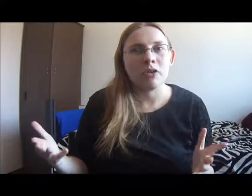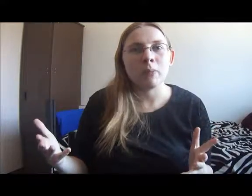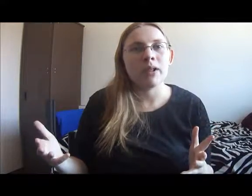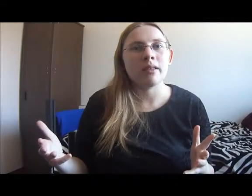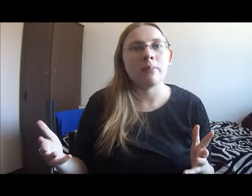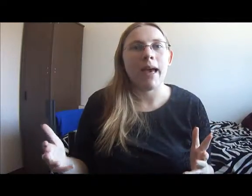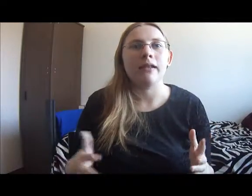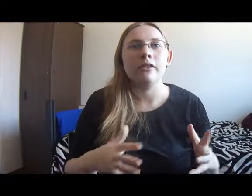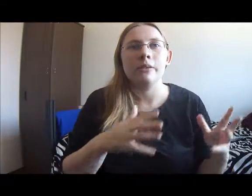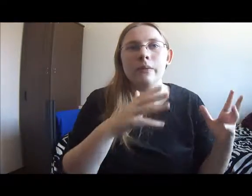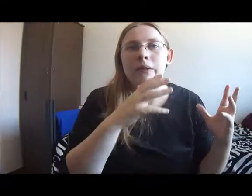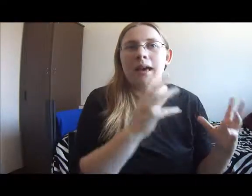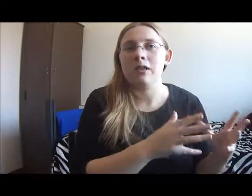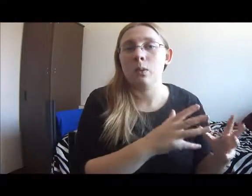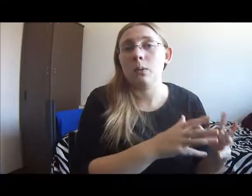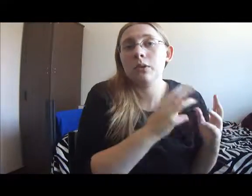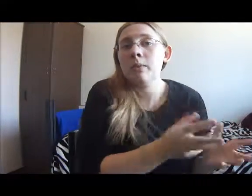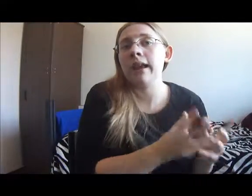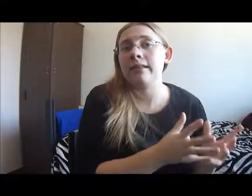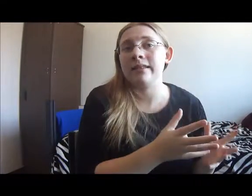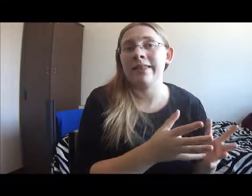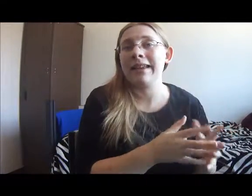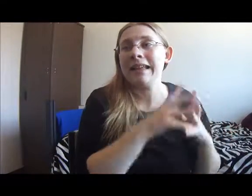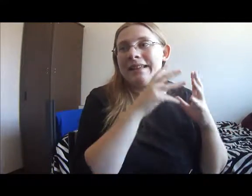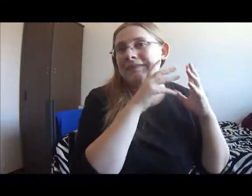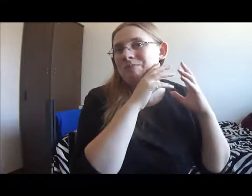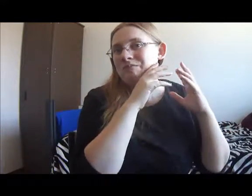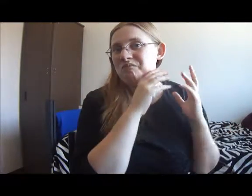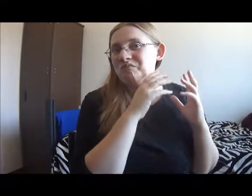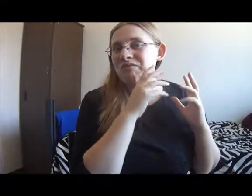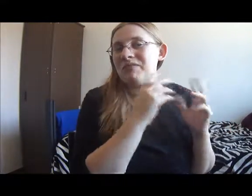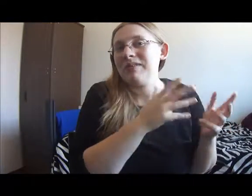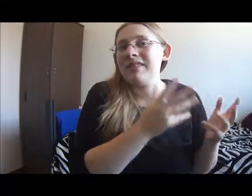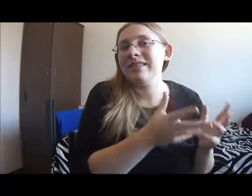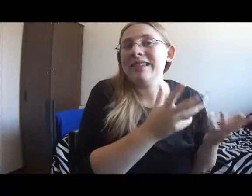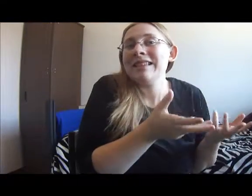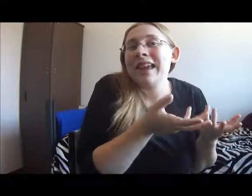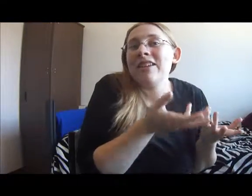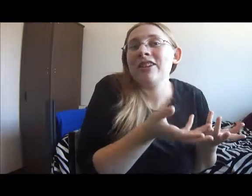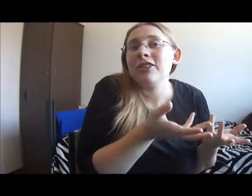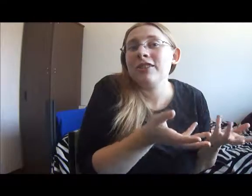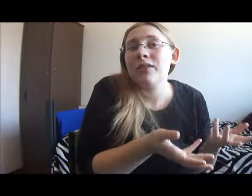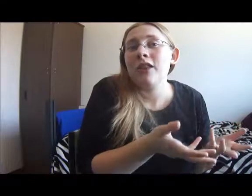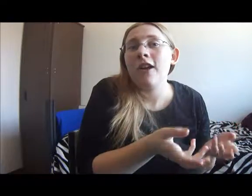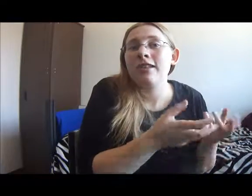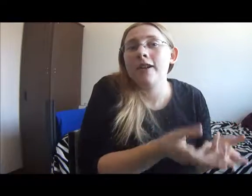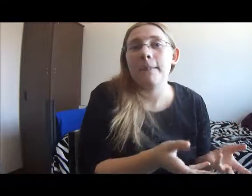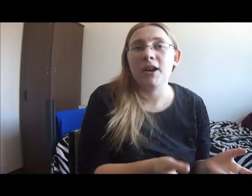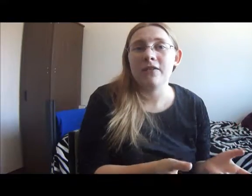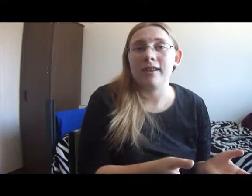just brings us back to that whole humanizing thing. These characters are flawed. They're not perfect.